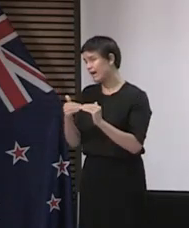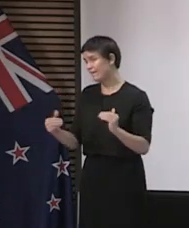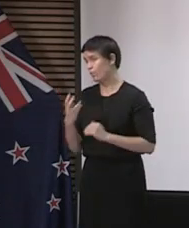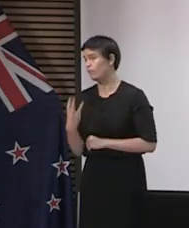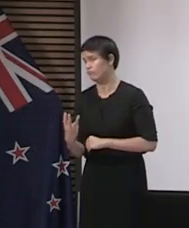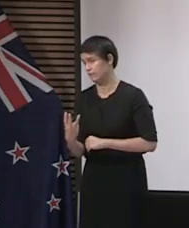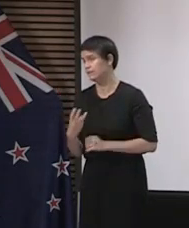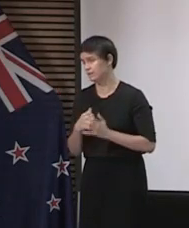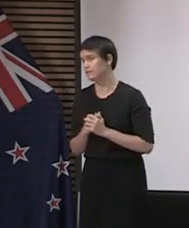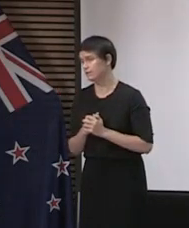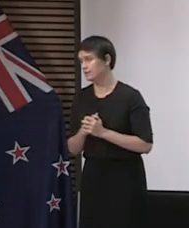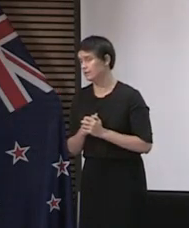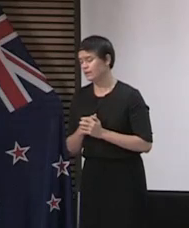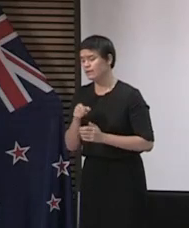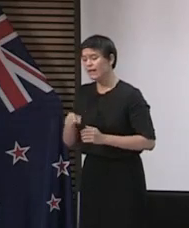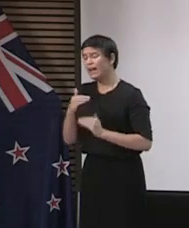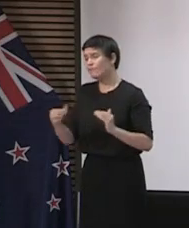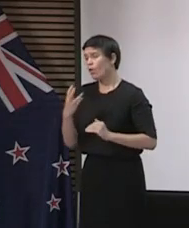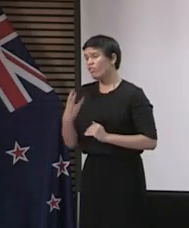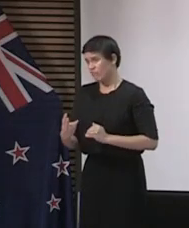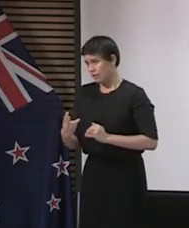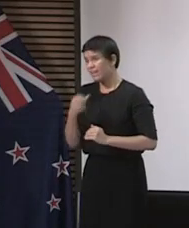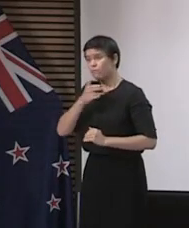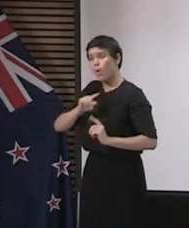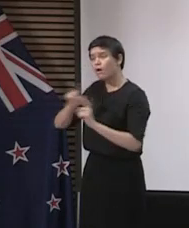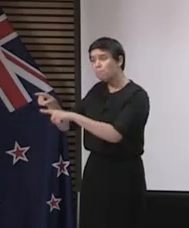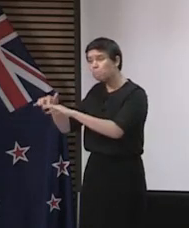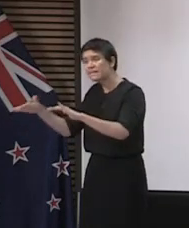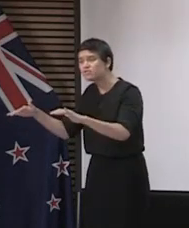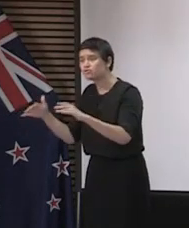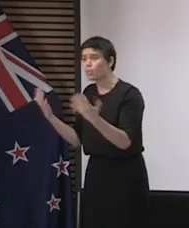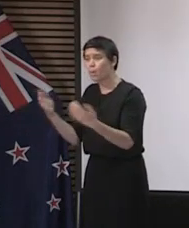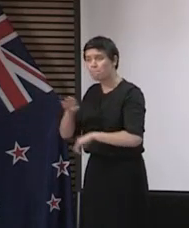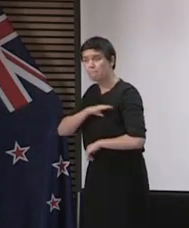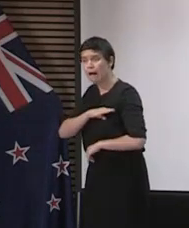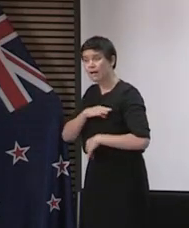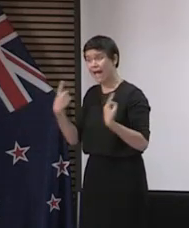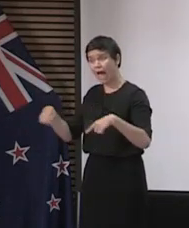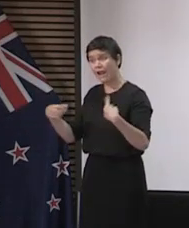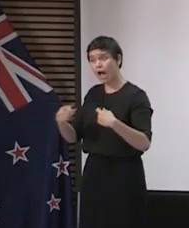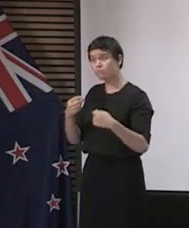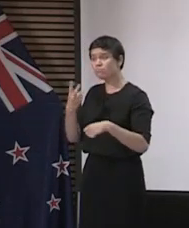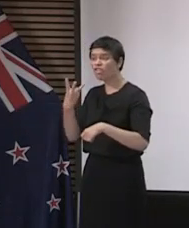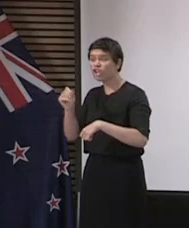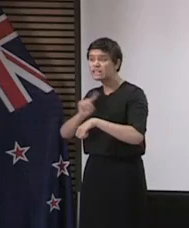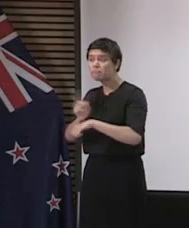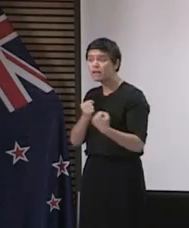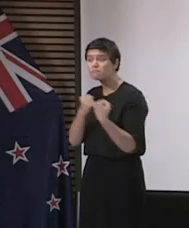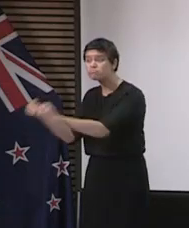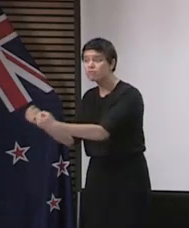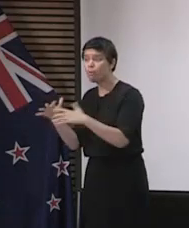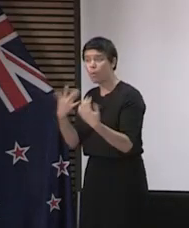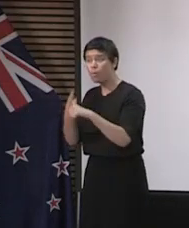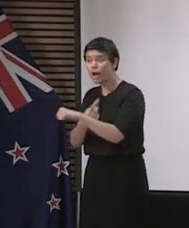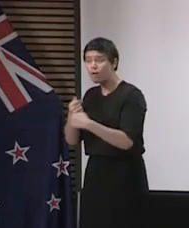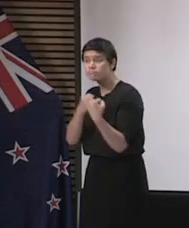Level 3. How far can they drive to go to a beach or a park? Is a 30 minute trip okay or an hour? Yeah. And look, the reason that we've asked people to